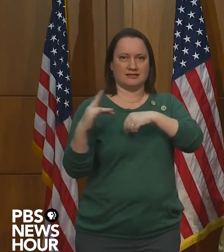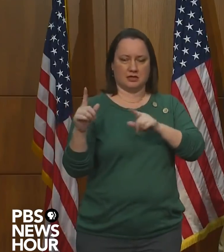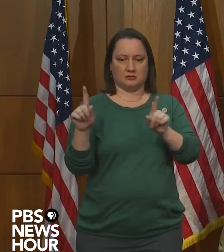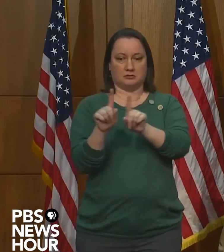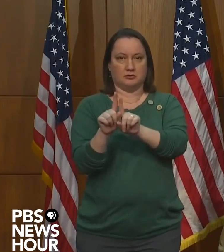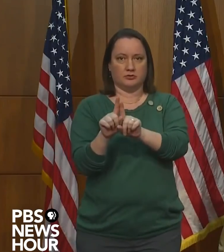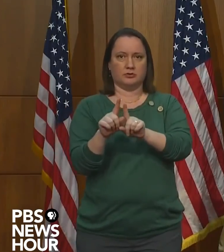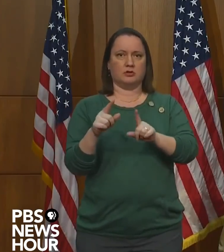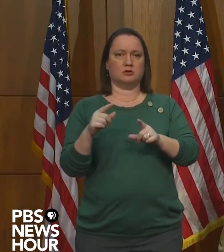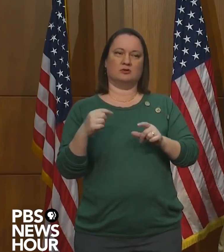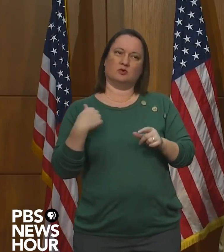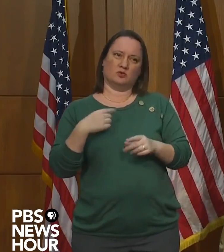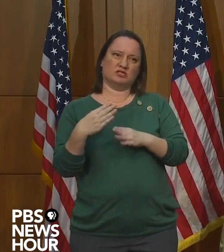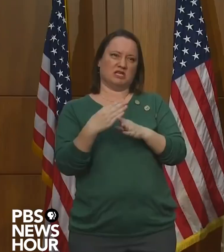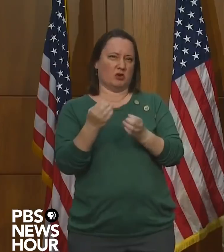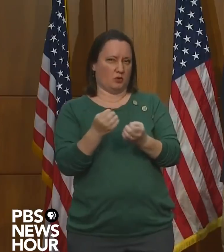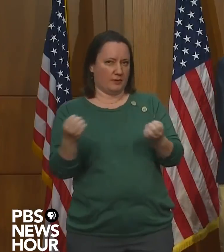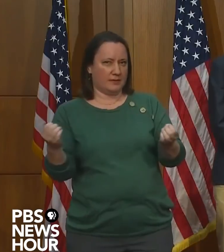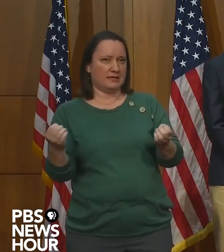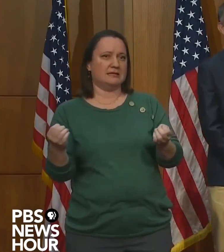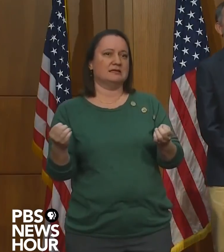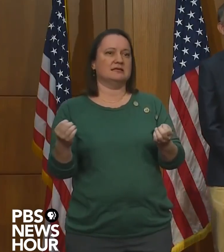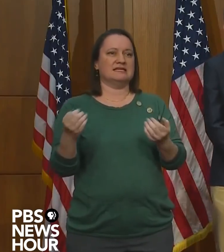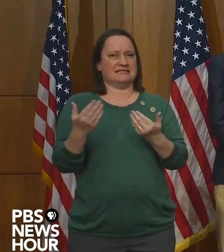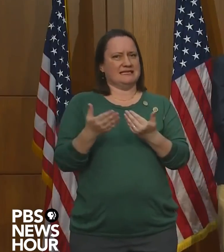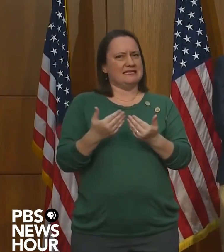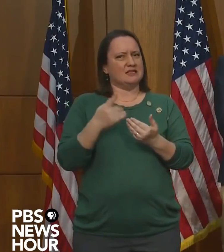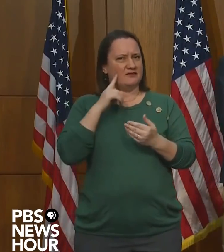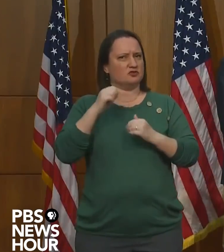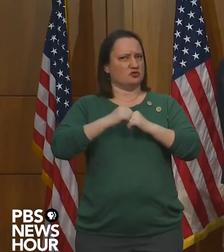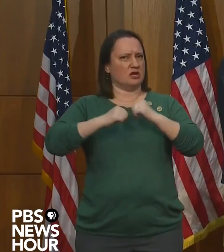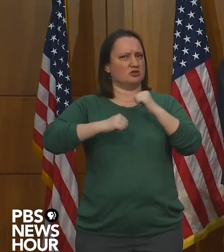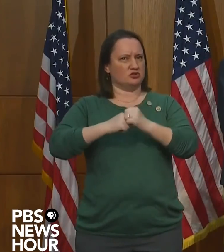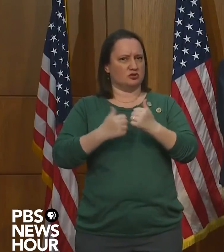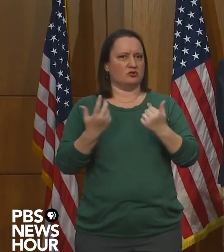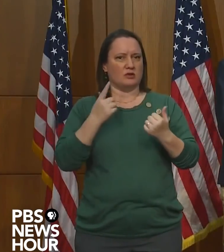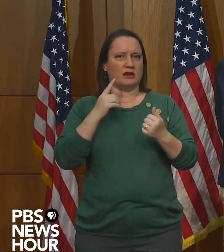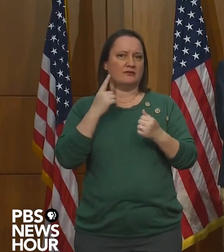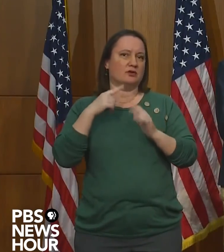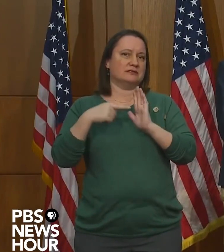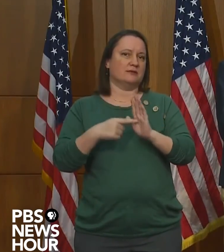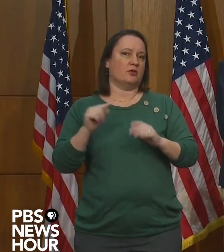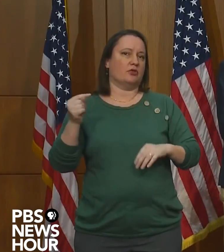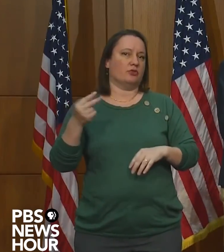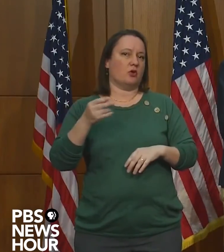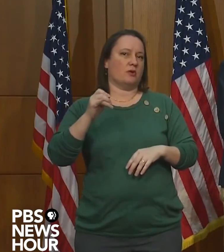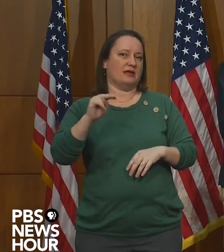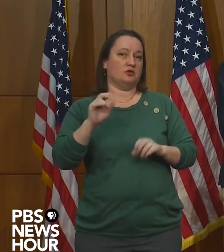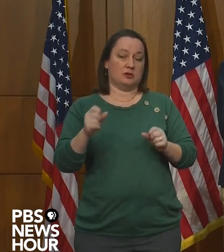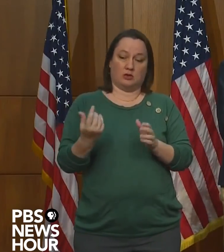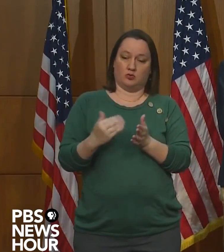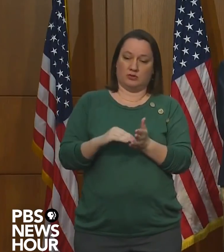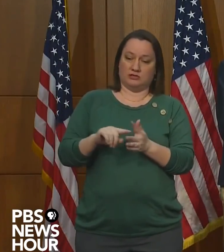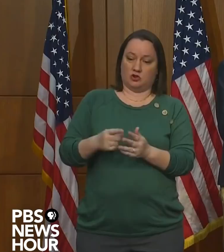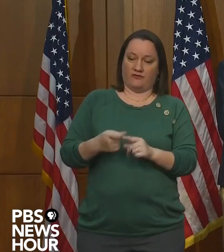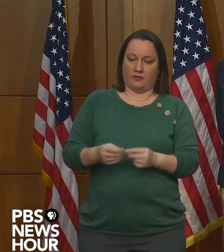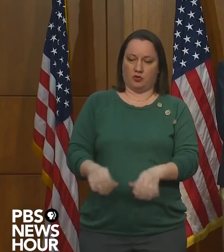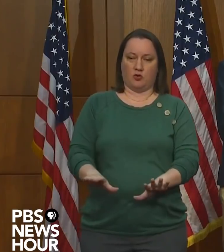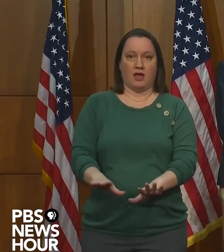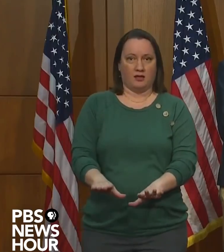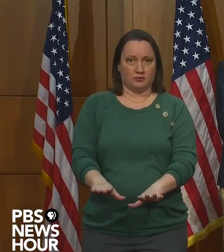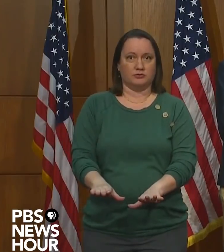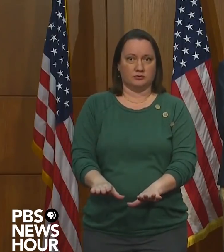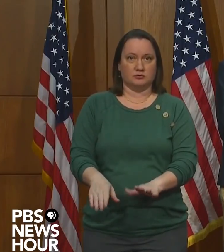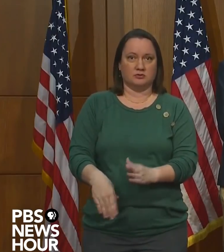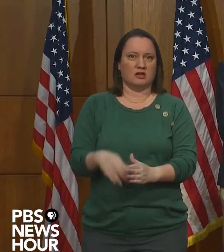soccer. It's a very easy to structure a practice to avoid, for example, having throw-ins, right? You can restart from the ground. Obviously in